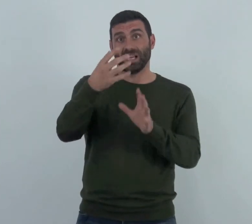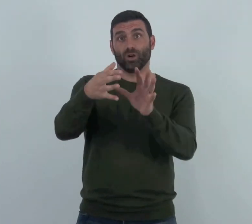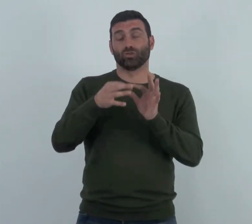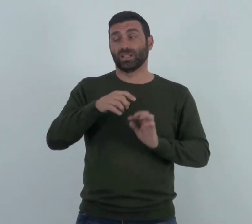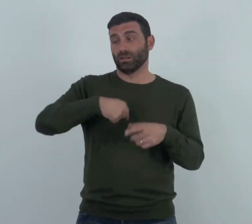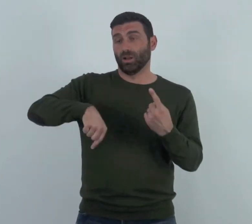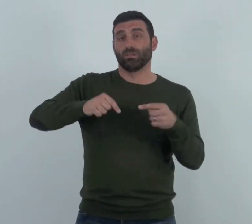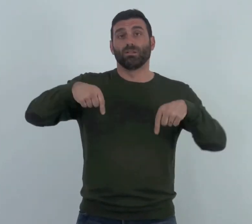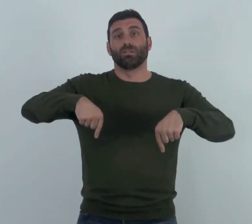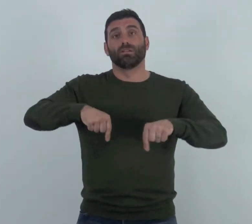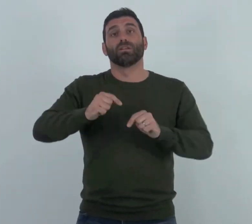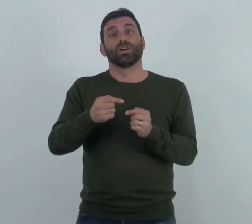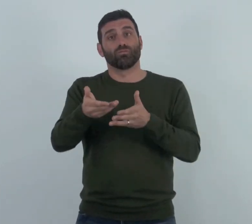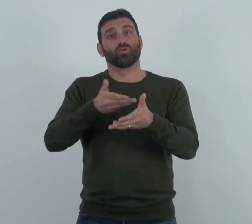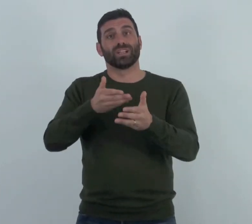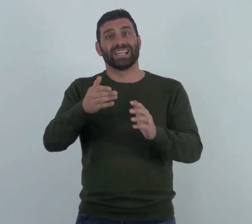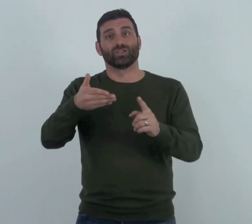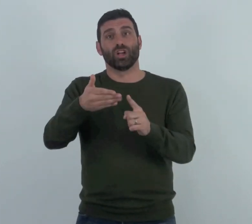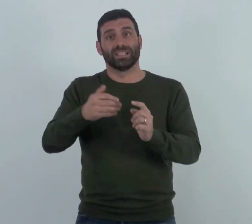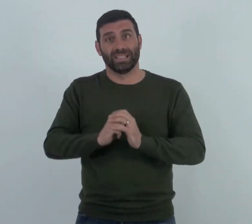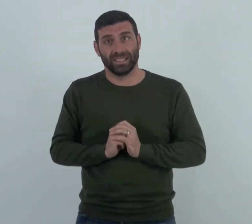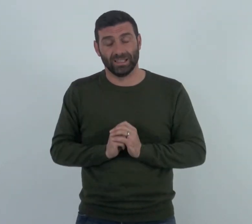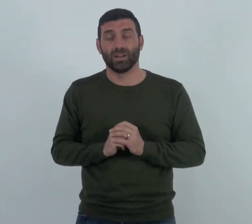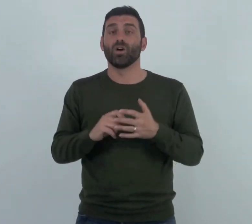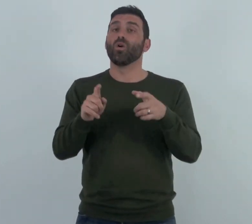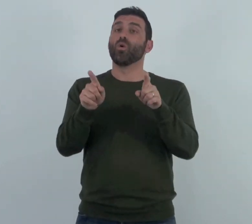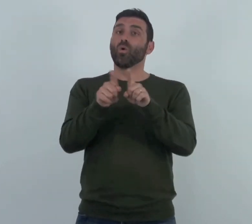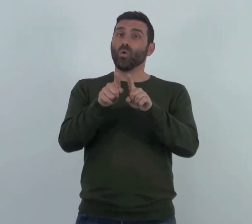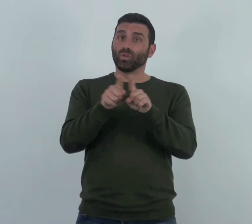If you want further clarification please contact us here at Communication ID.